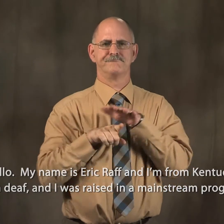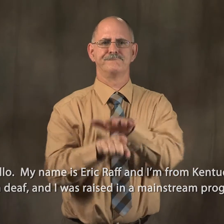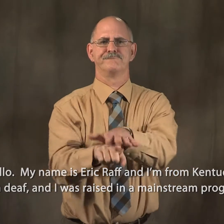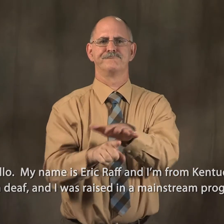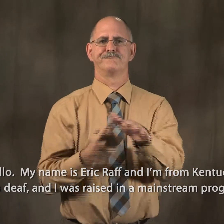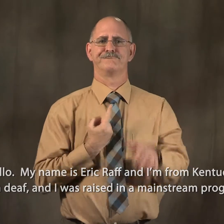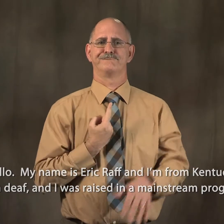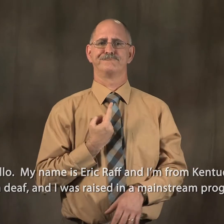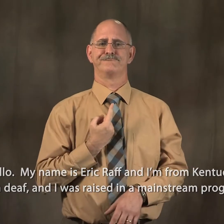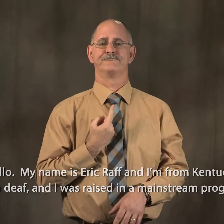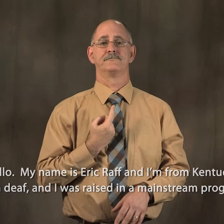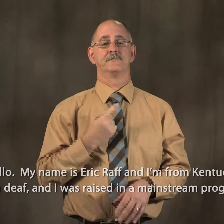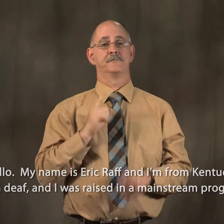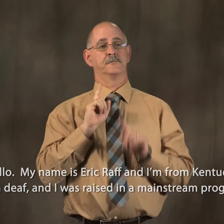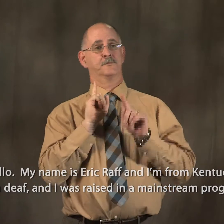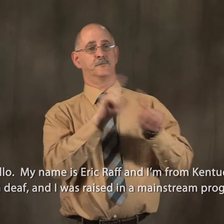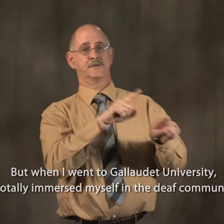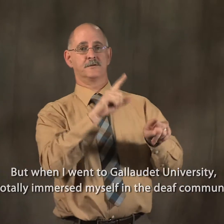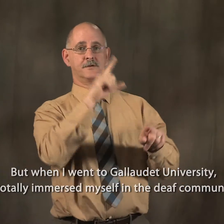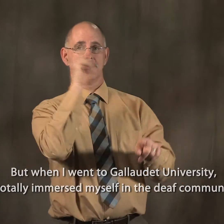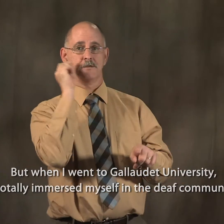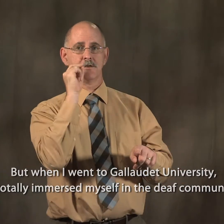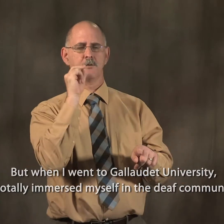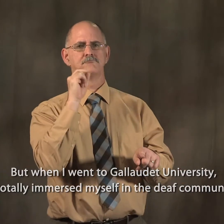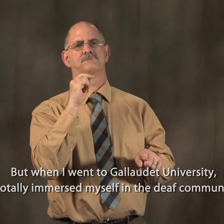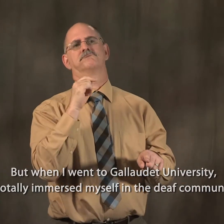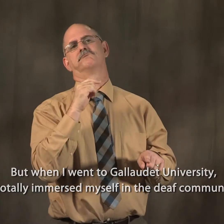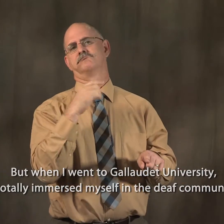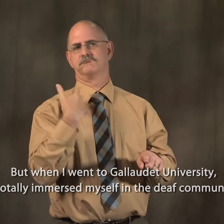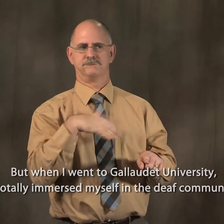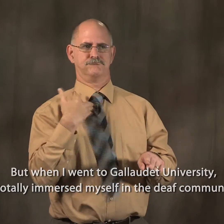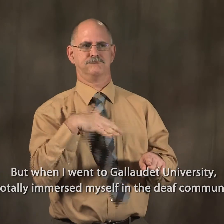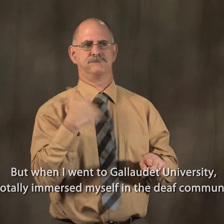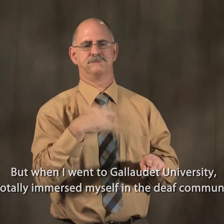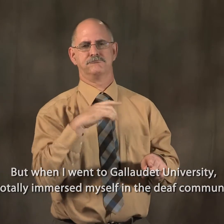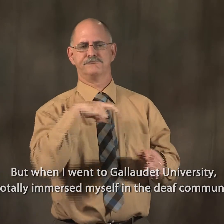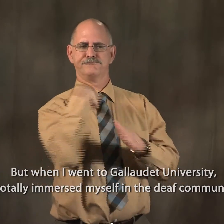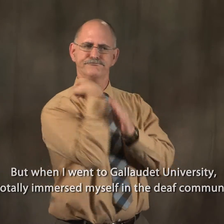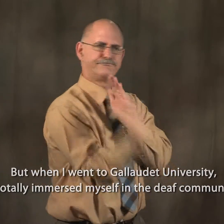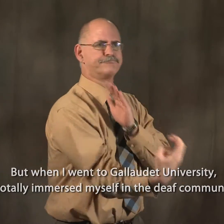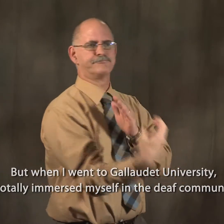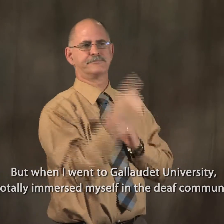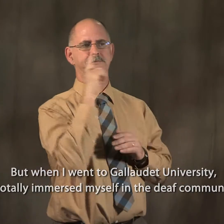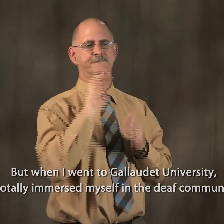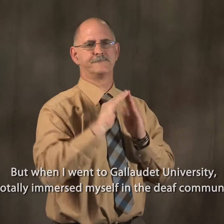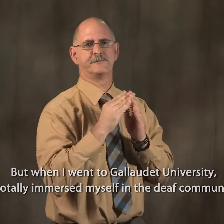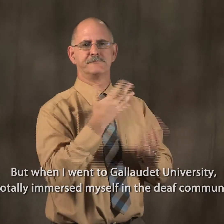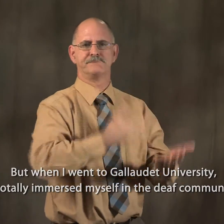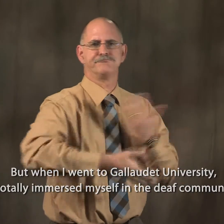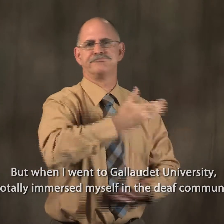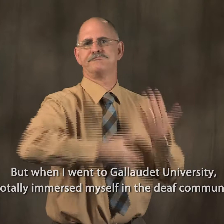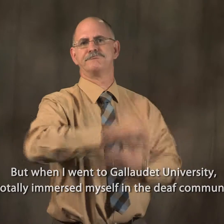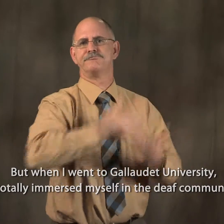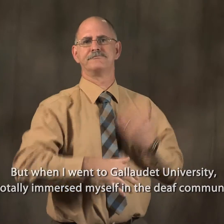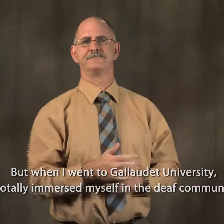I was raised in a mainstream program. But when I went to Gallaudet University, I totally immersed myself in the deaf community.